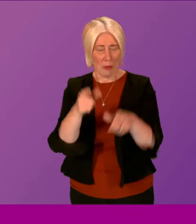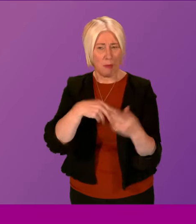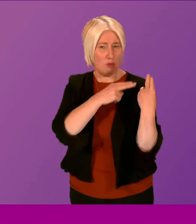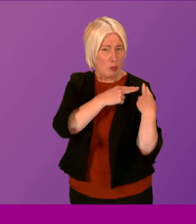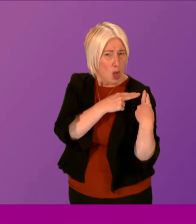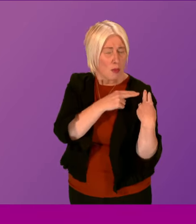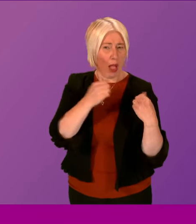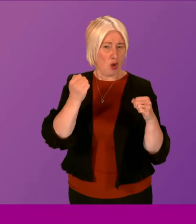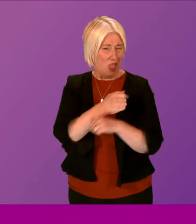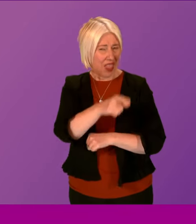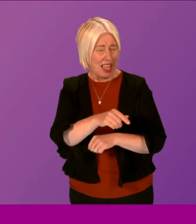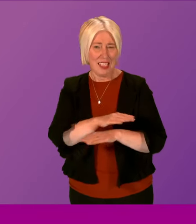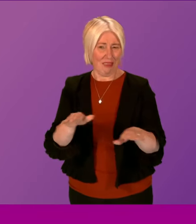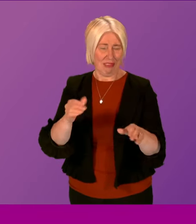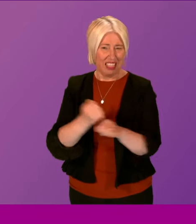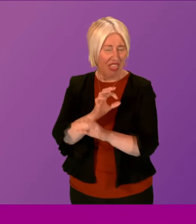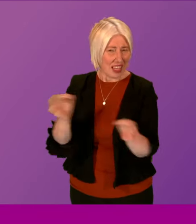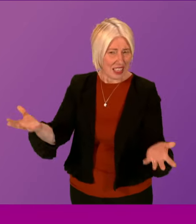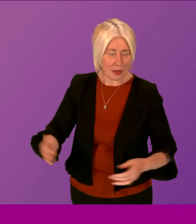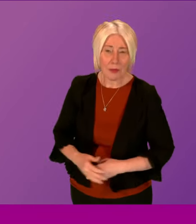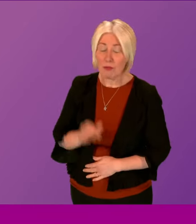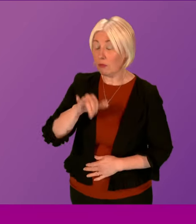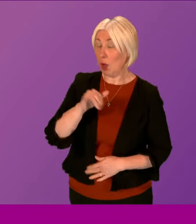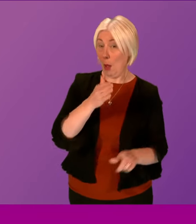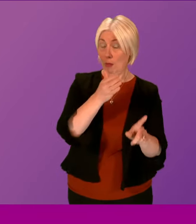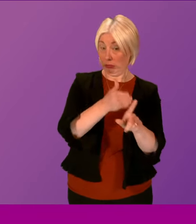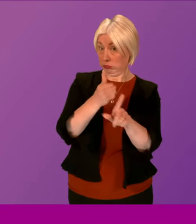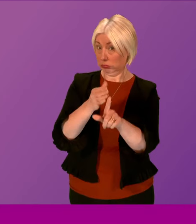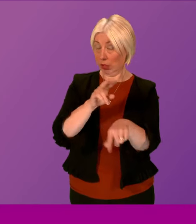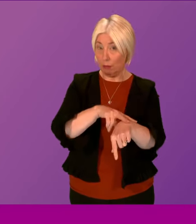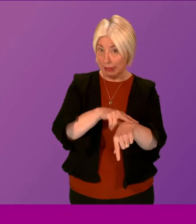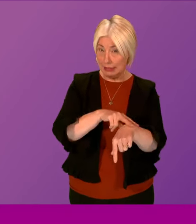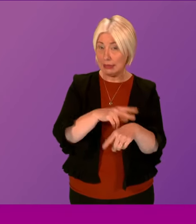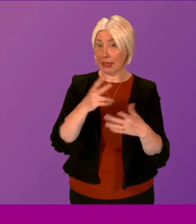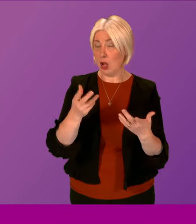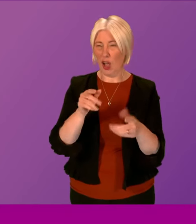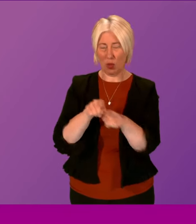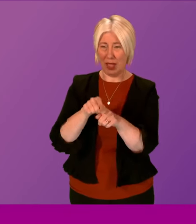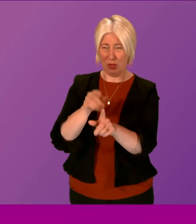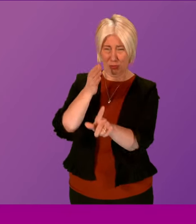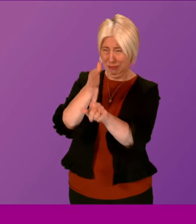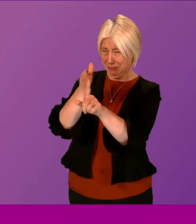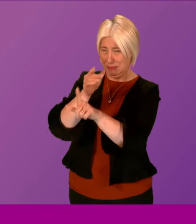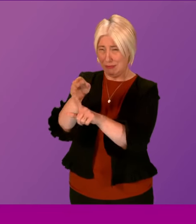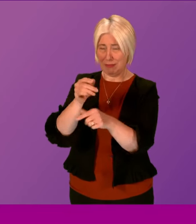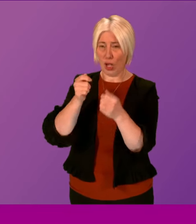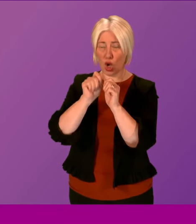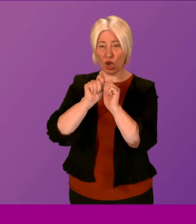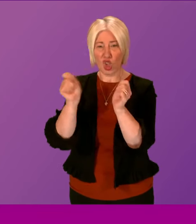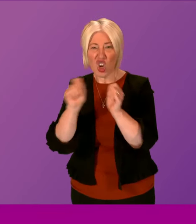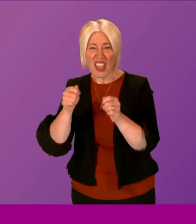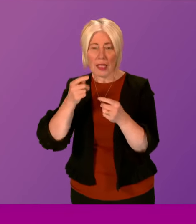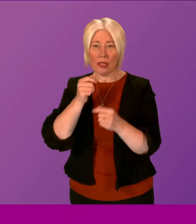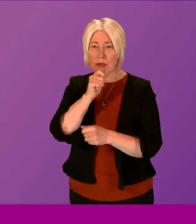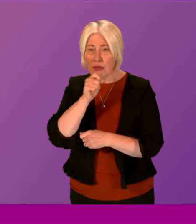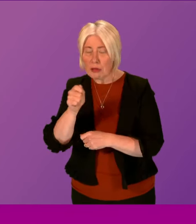Minister. Well, I do agree that the targeting of not just police officers but suggestions of targeting of journalists as well is incredibly worrying, incredibly